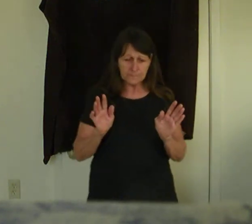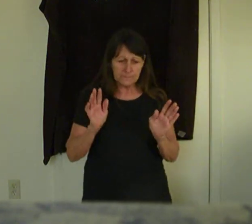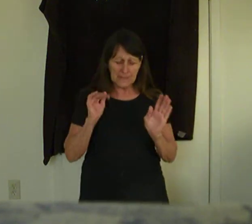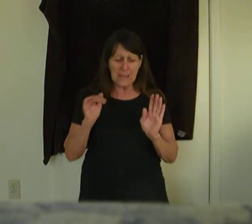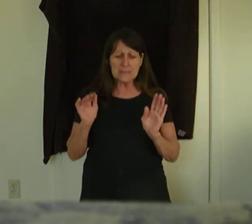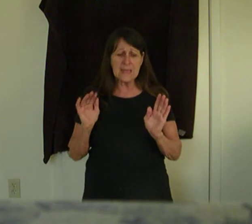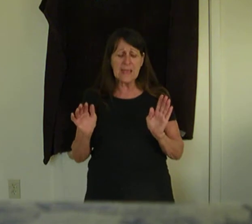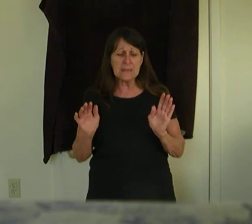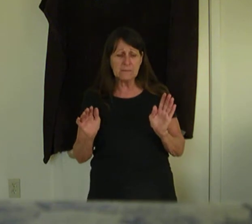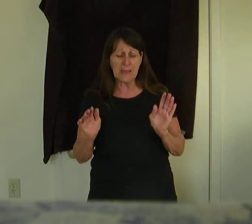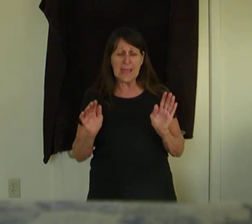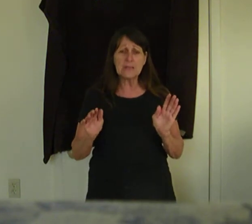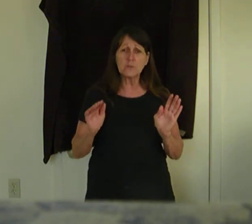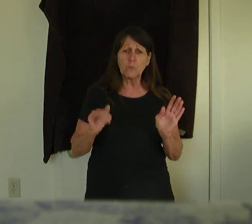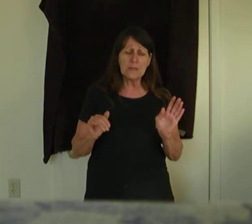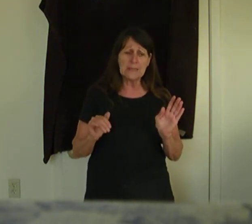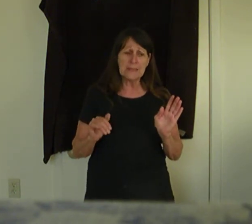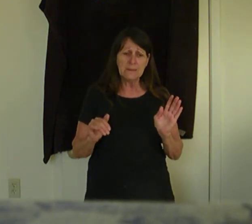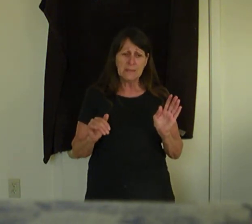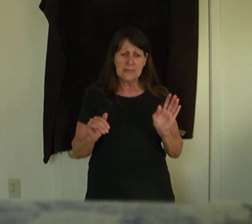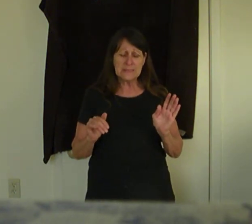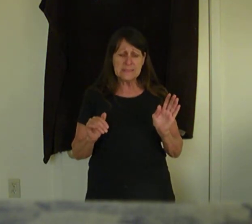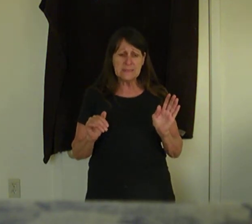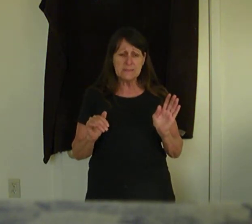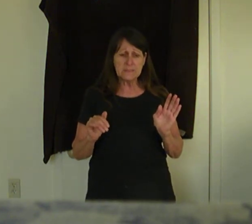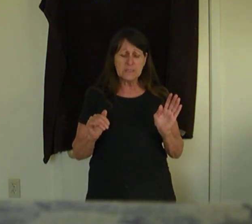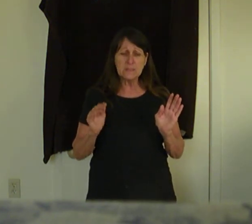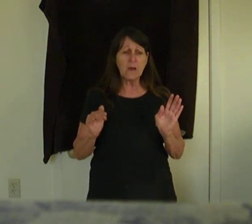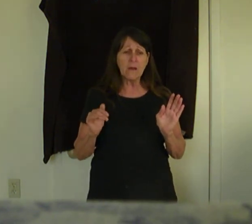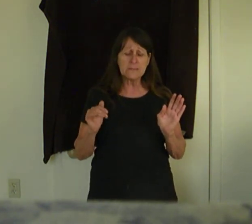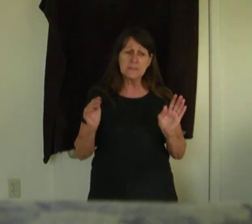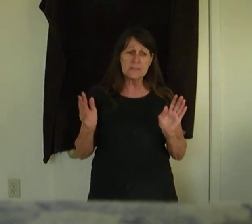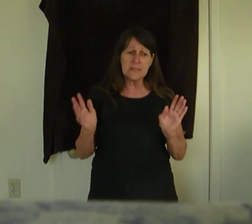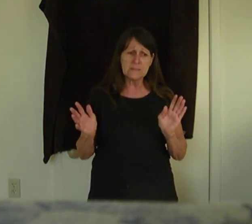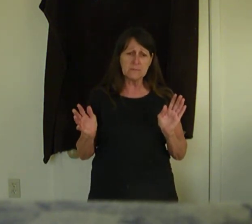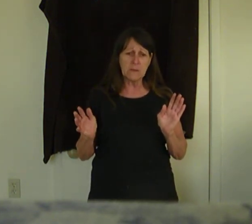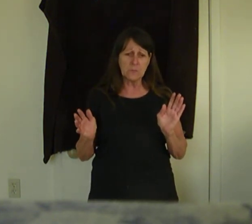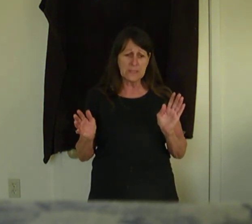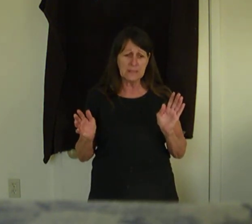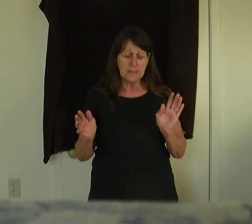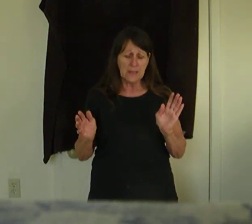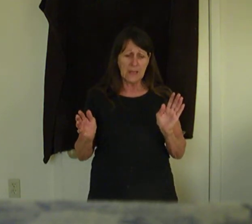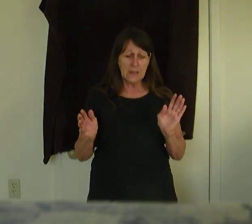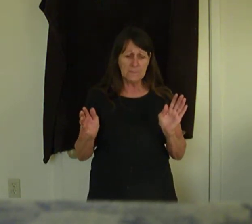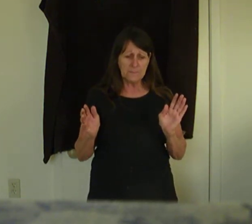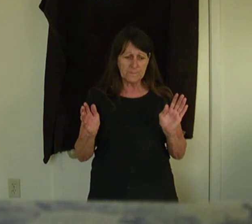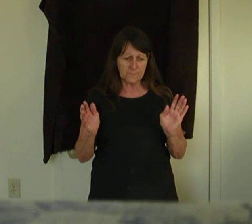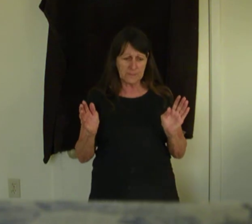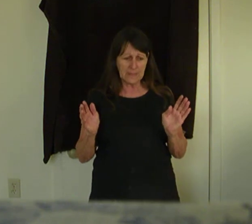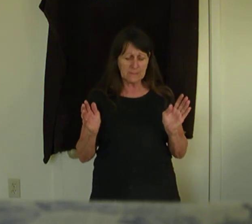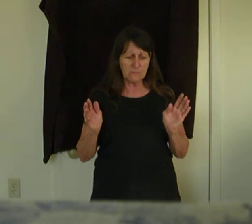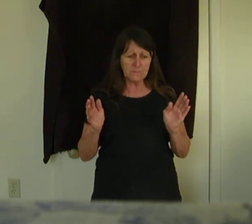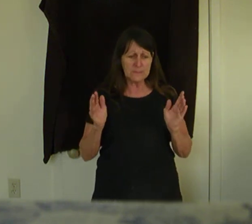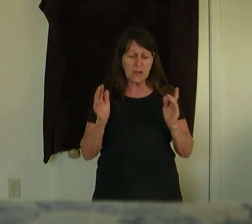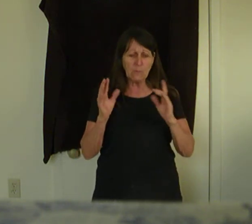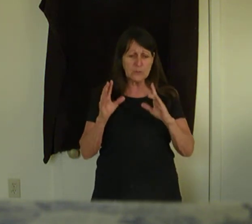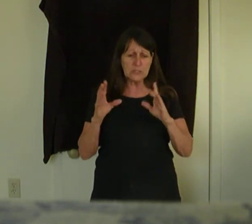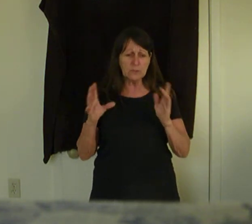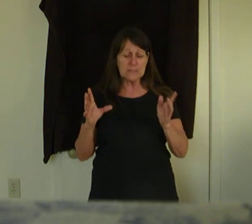And Isaiah 8.20, it said, to the law and to the testimony. And so I want you to look that